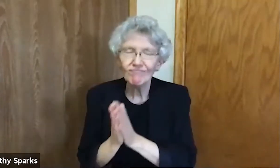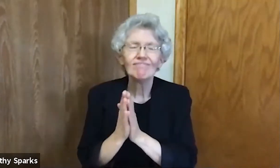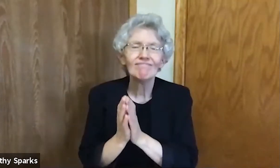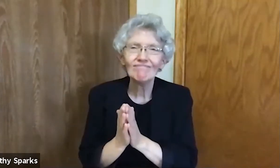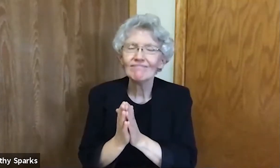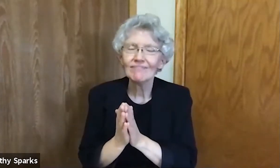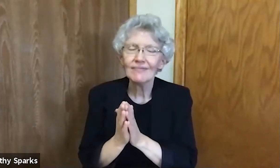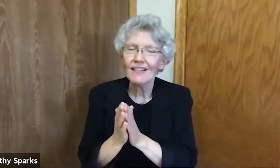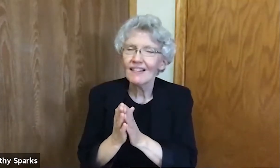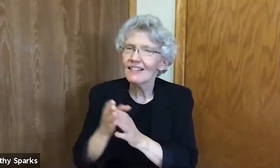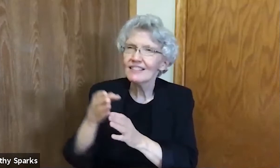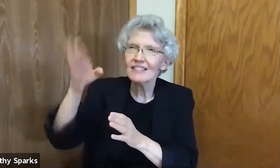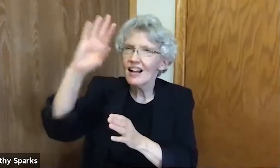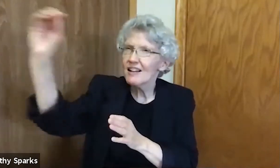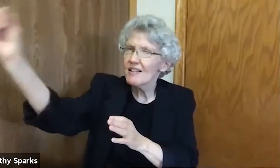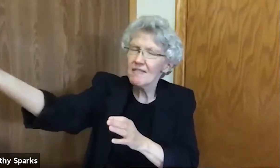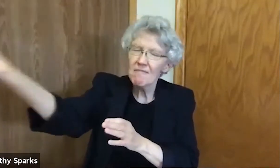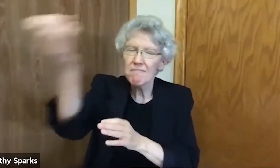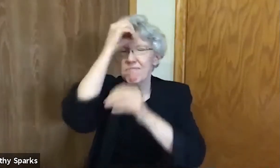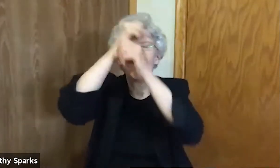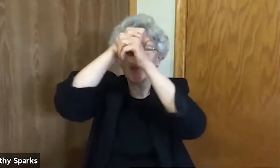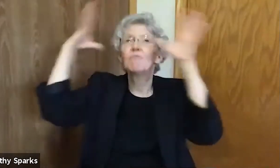Isaiah says, had a vision of the Lord.